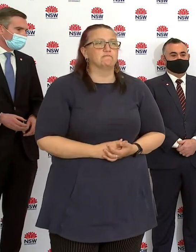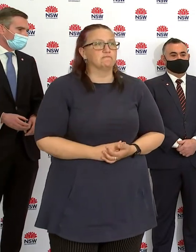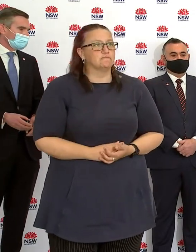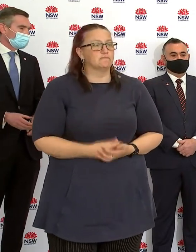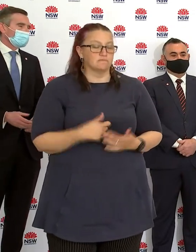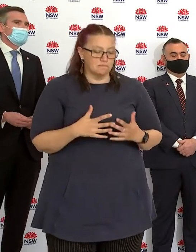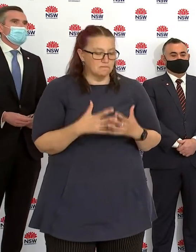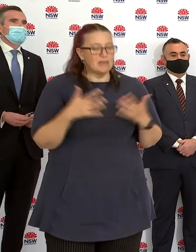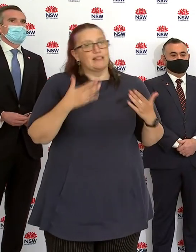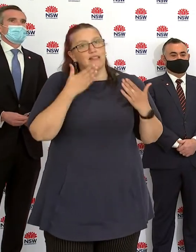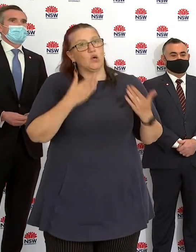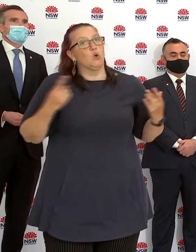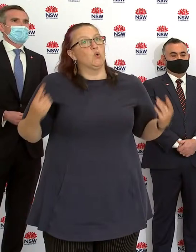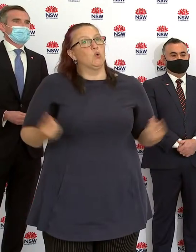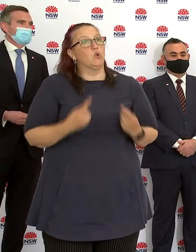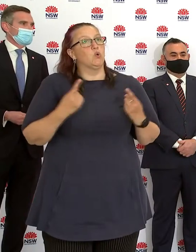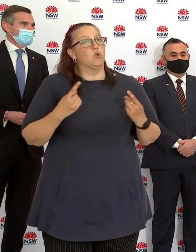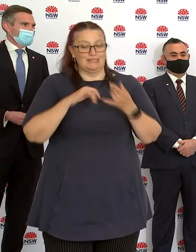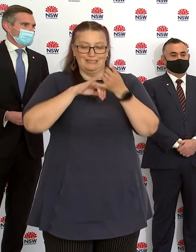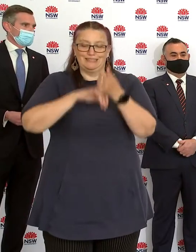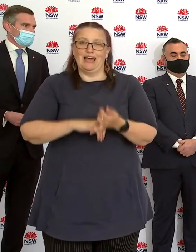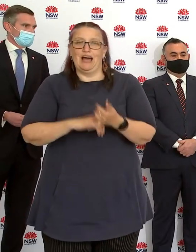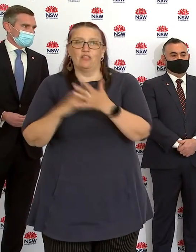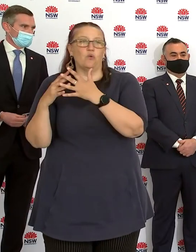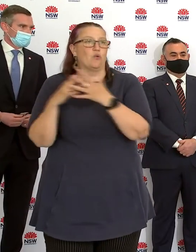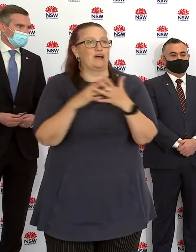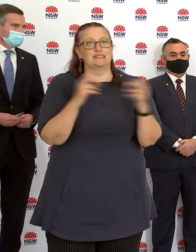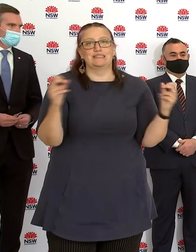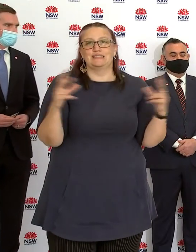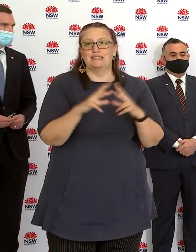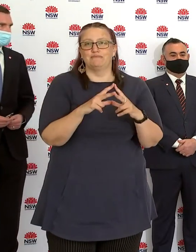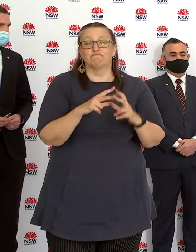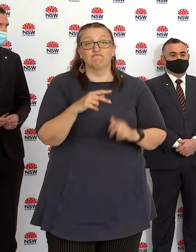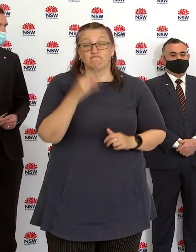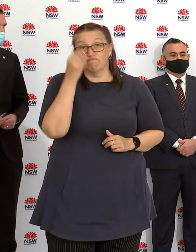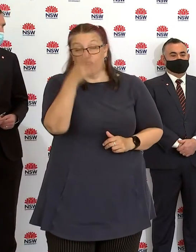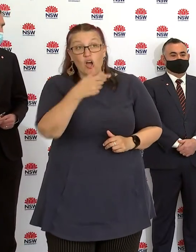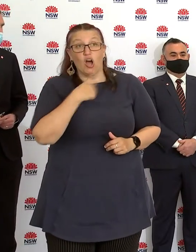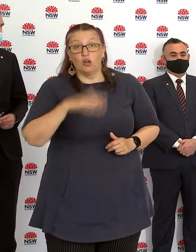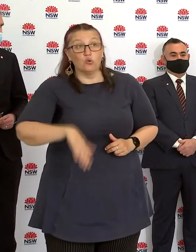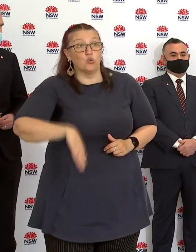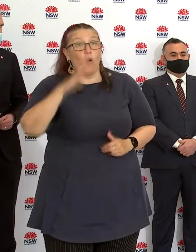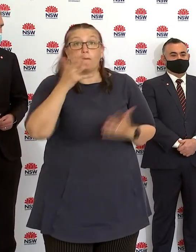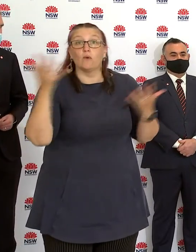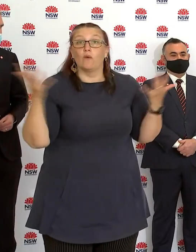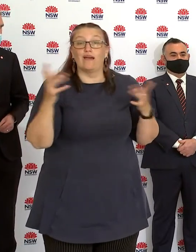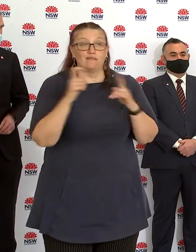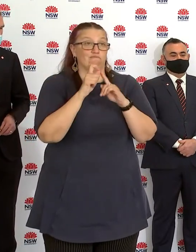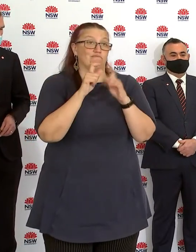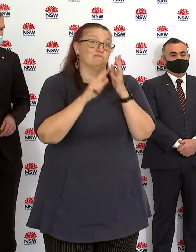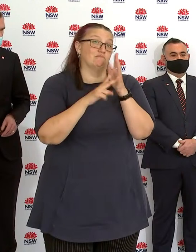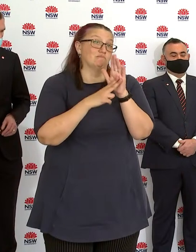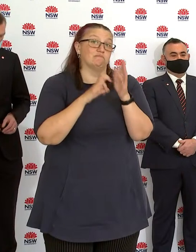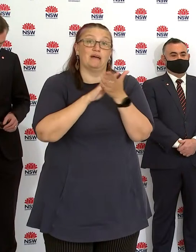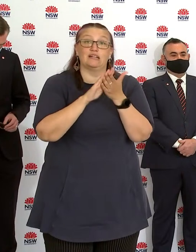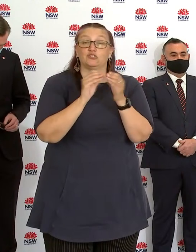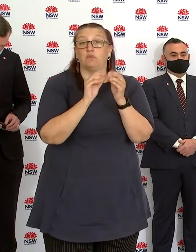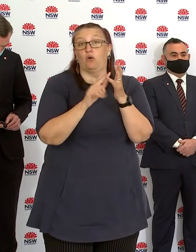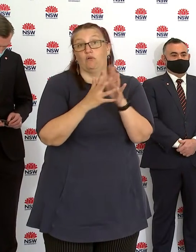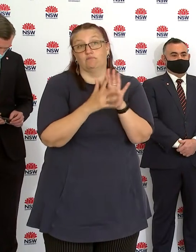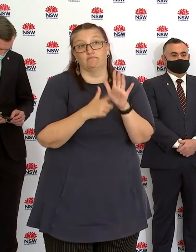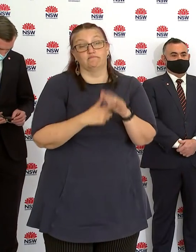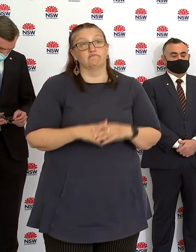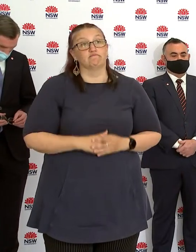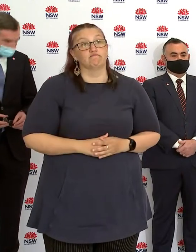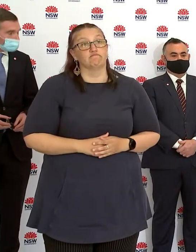Sydney? I grew up in Punchbowl and had the privilege of working in southwestern Sydney based